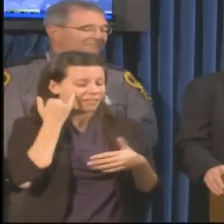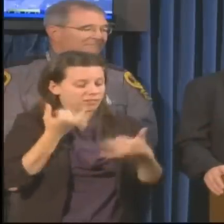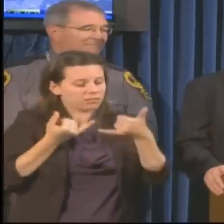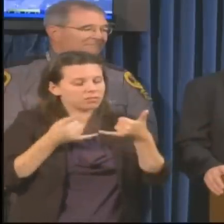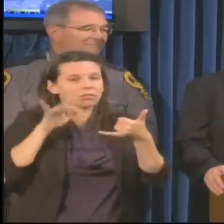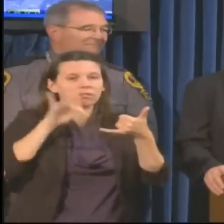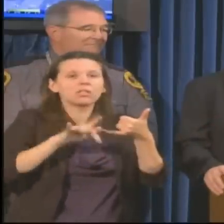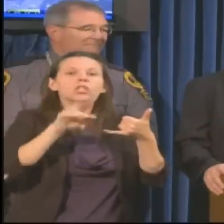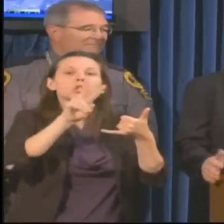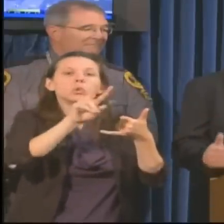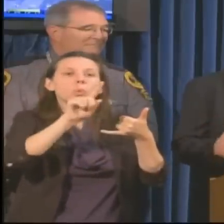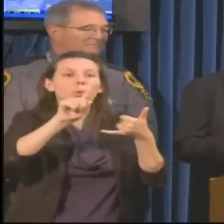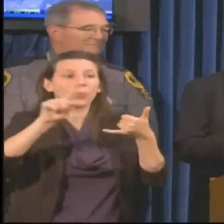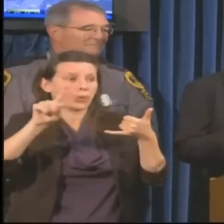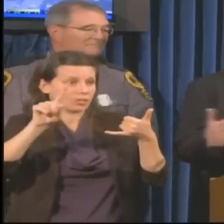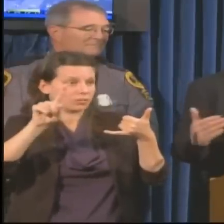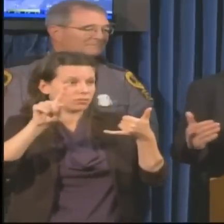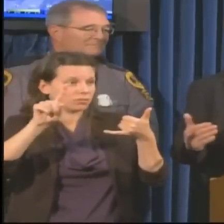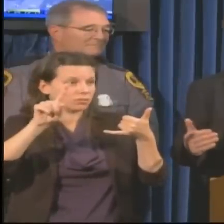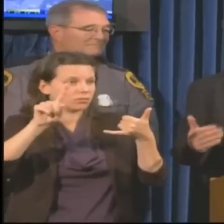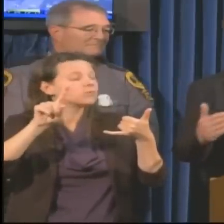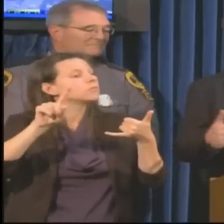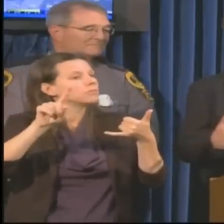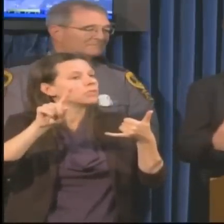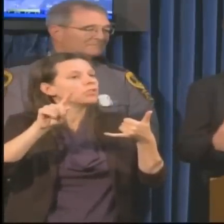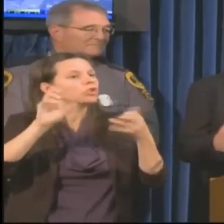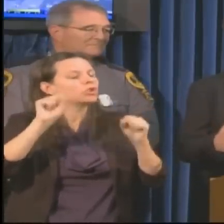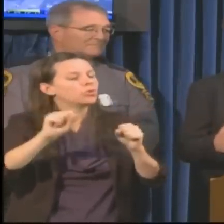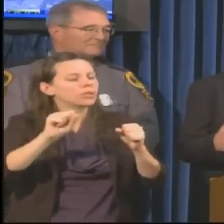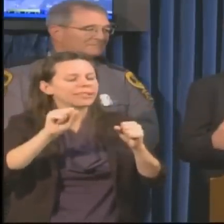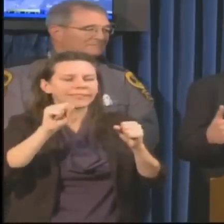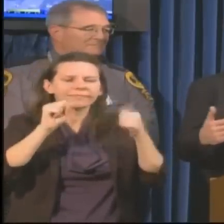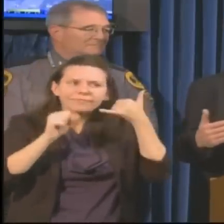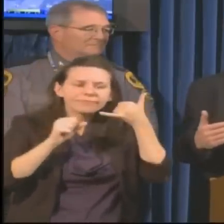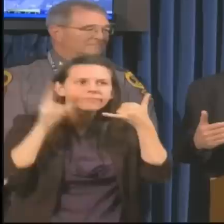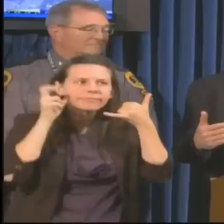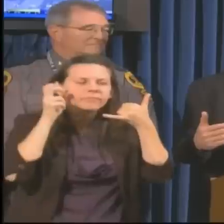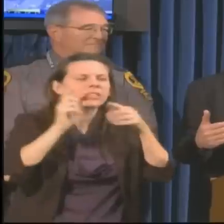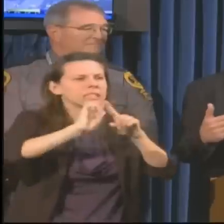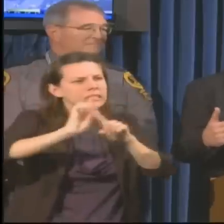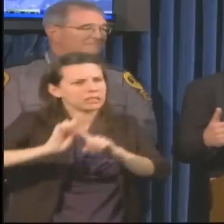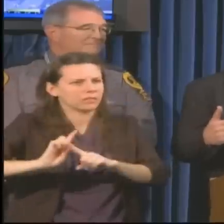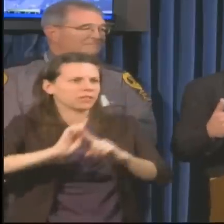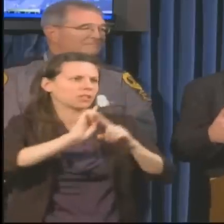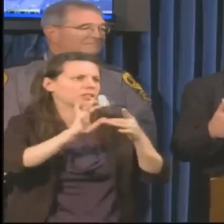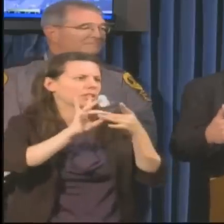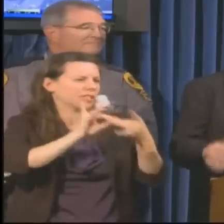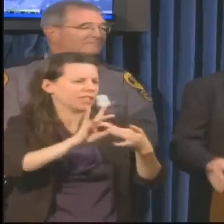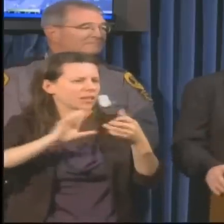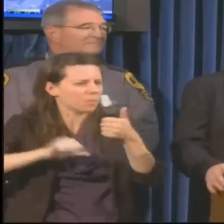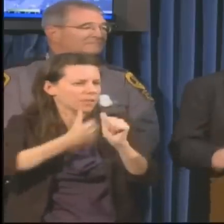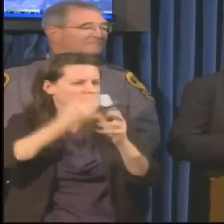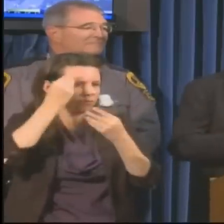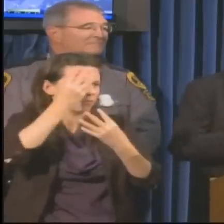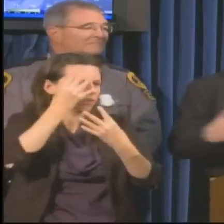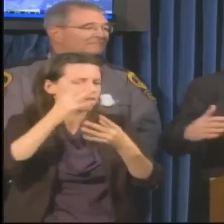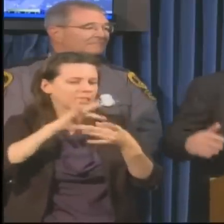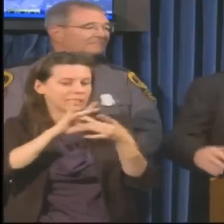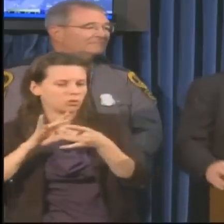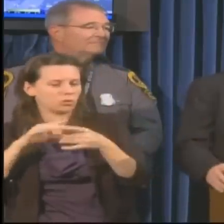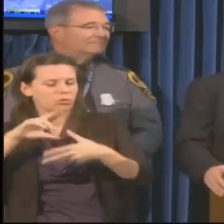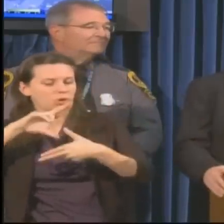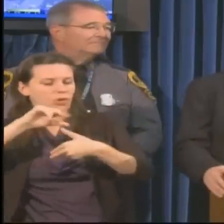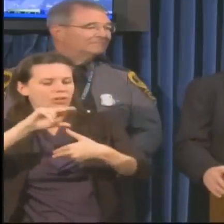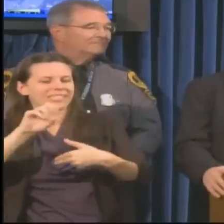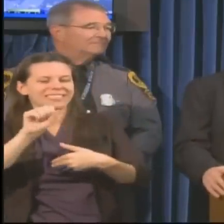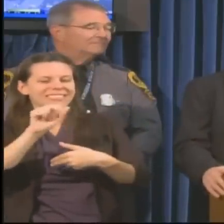which is toll-free information on a number of aspects related to the storm that will provide relevant and updated information about many of